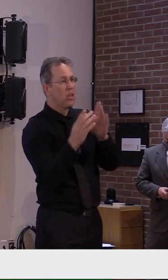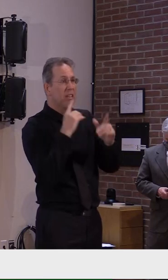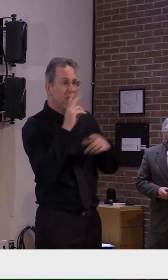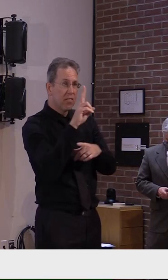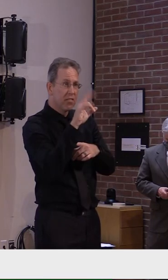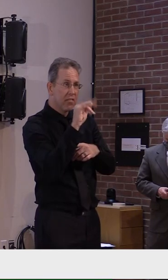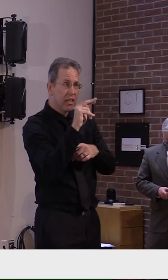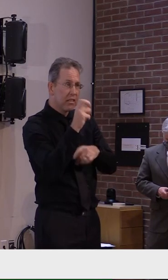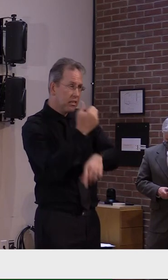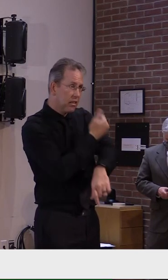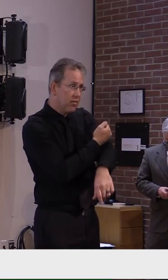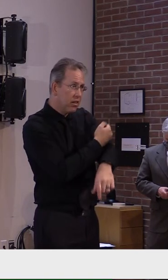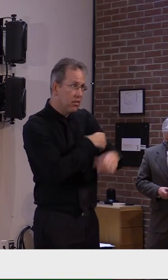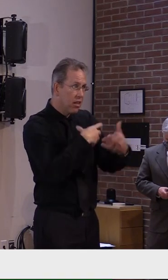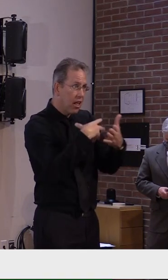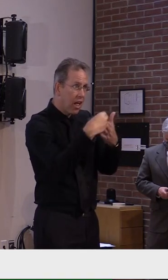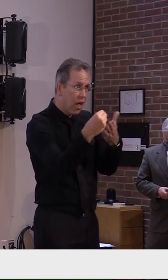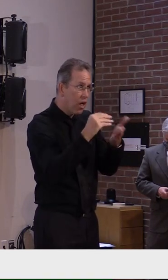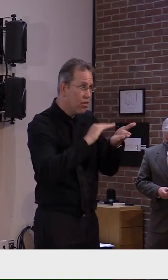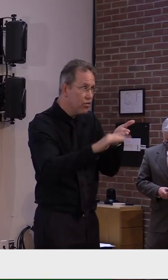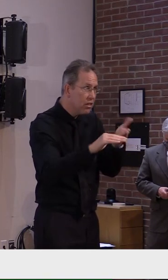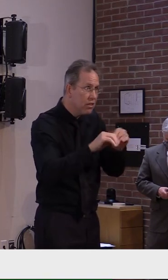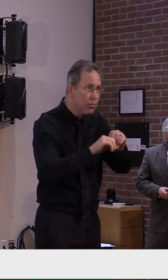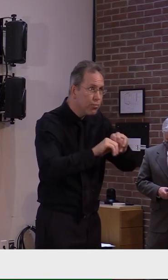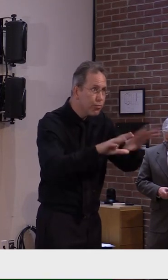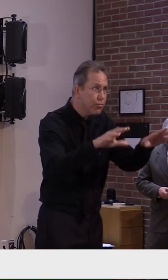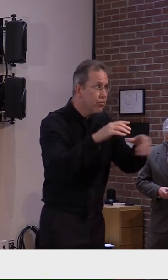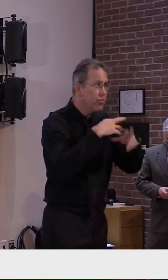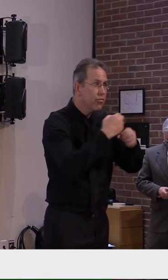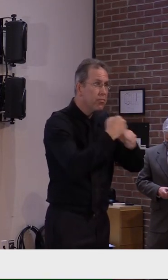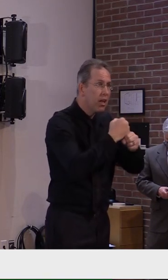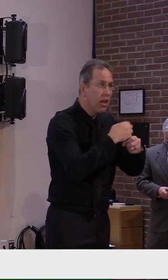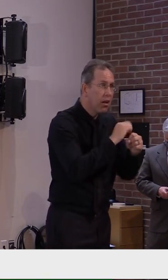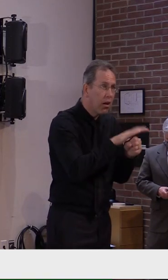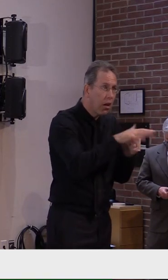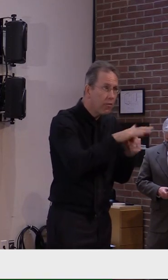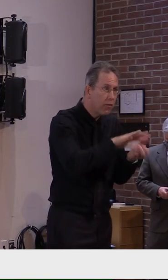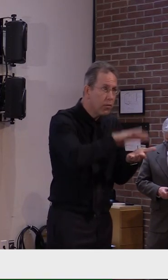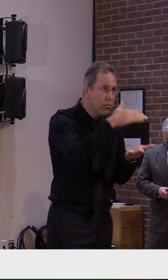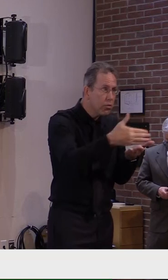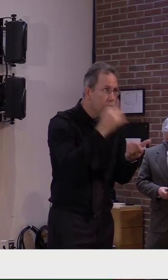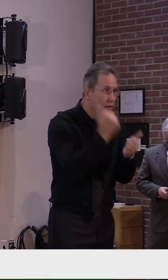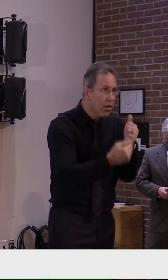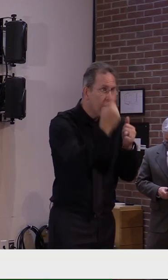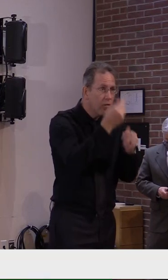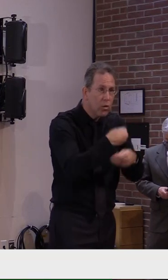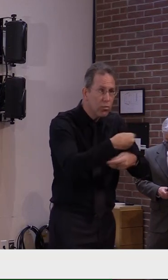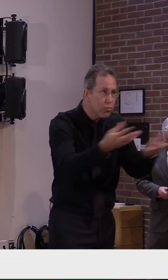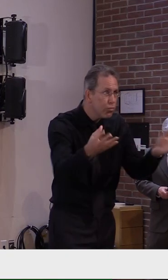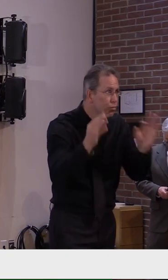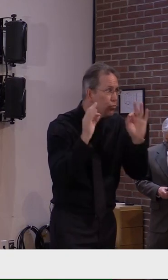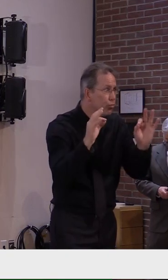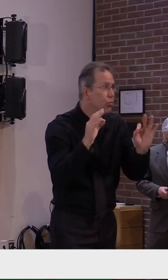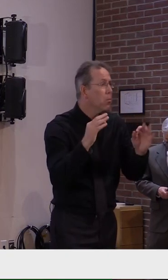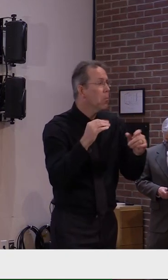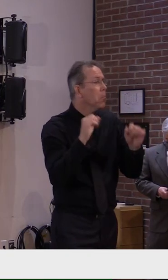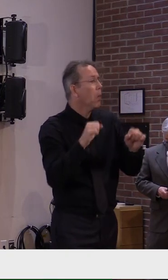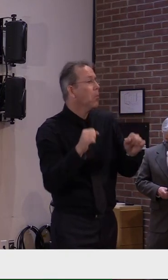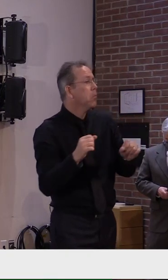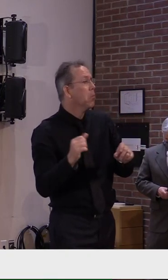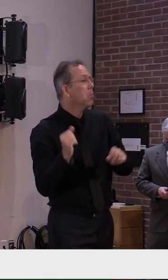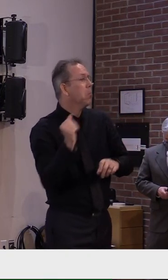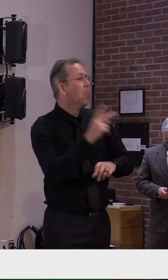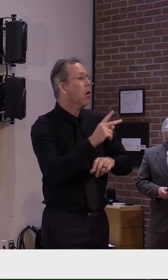Based on the fact that we could have two vaccines or at least one of the two actually distributed